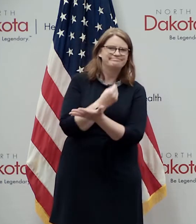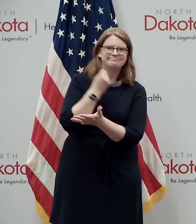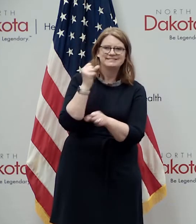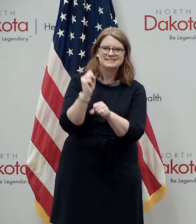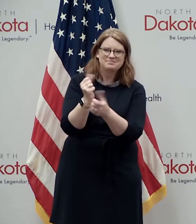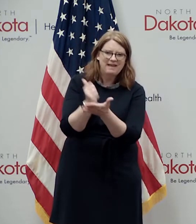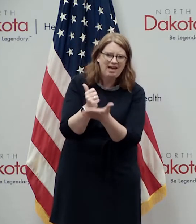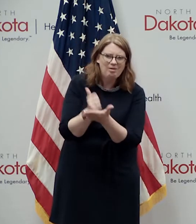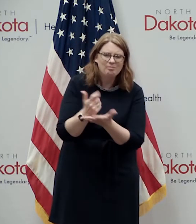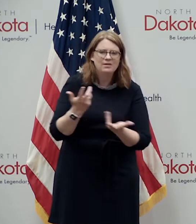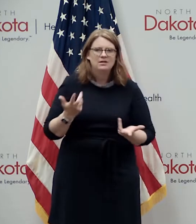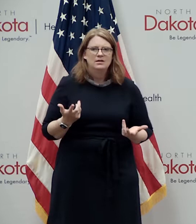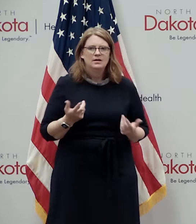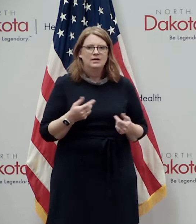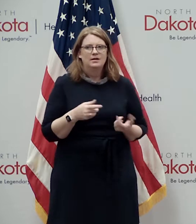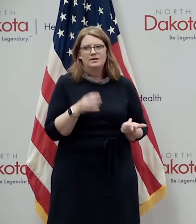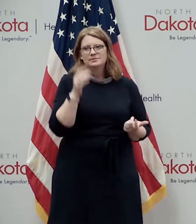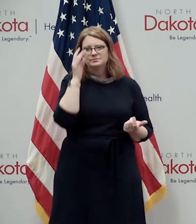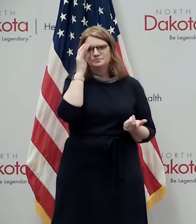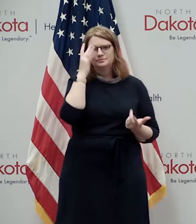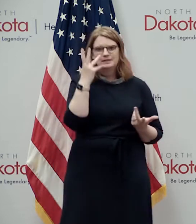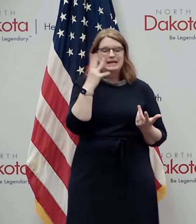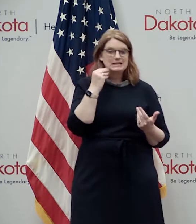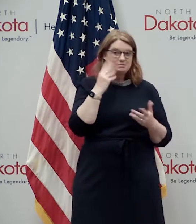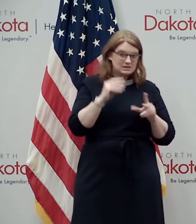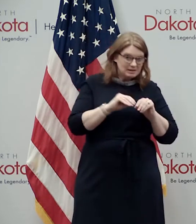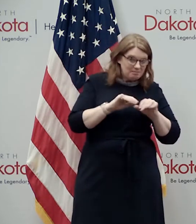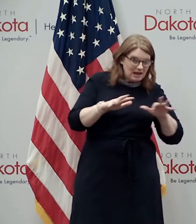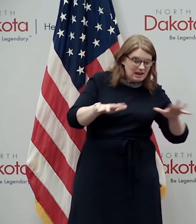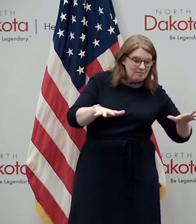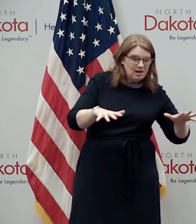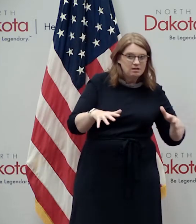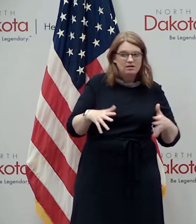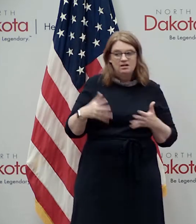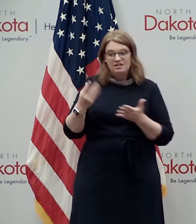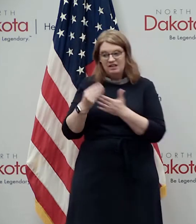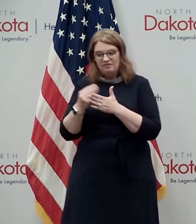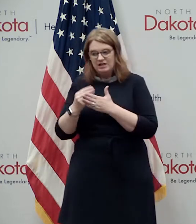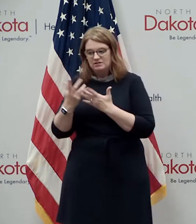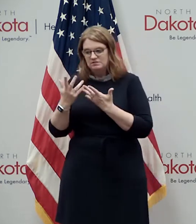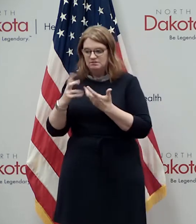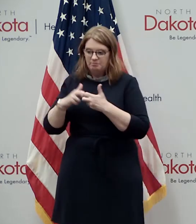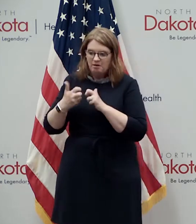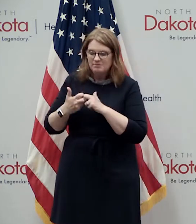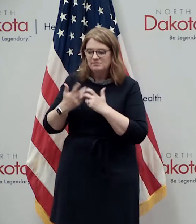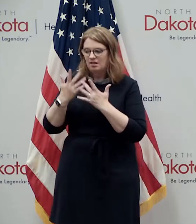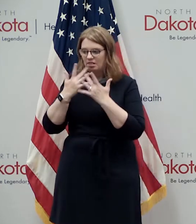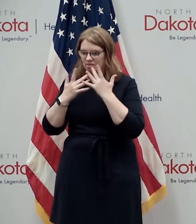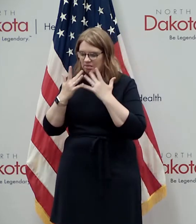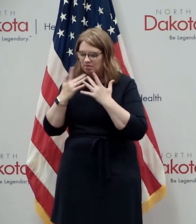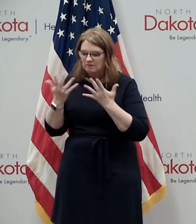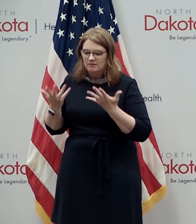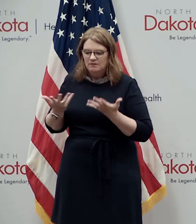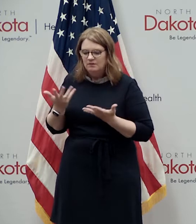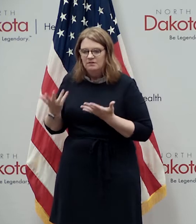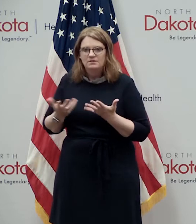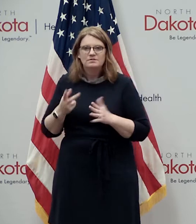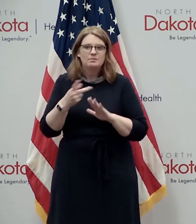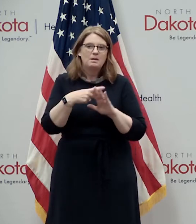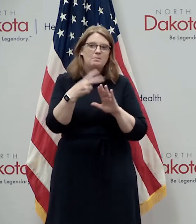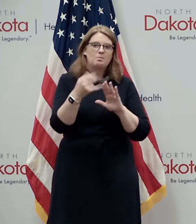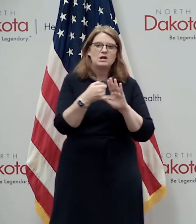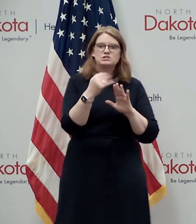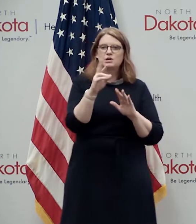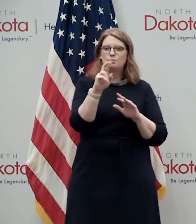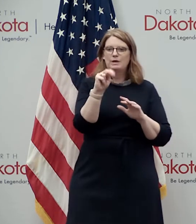experience uh whether it's the experience with the pandemic or the financial crisis that accompanied it but uh project renew